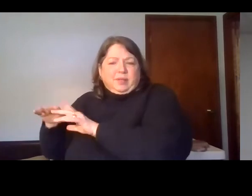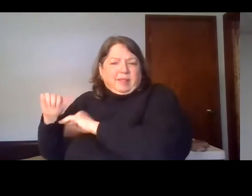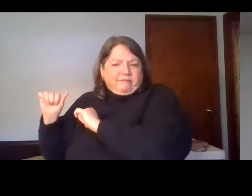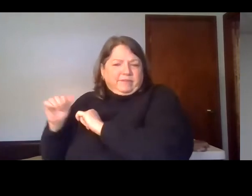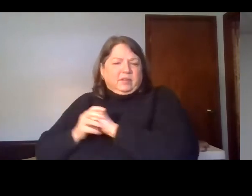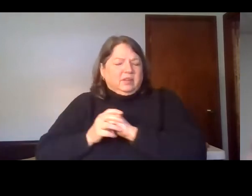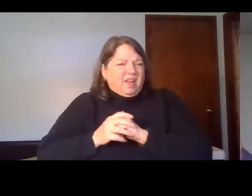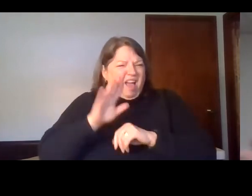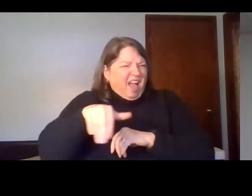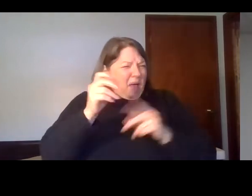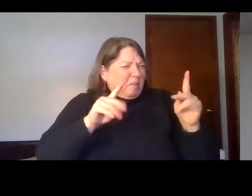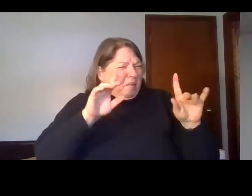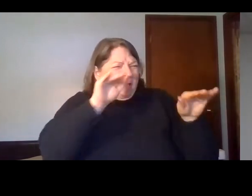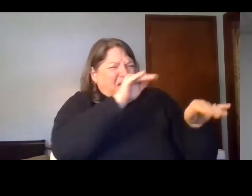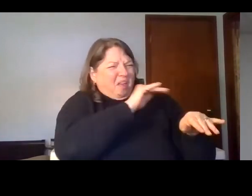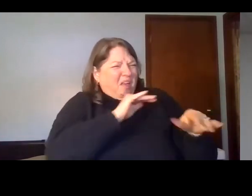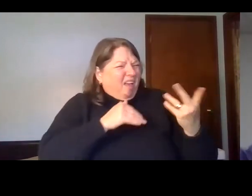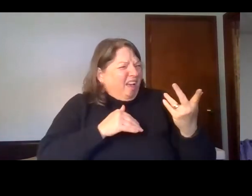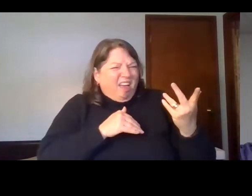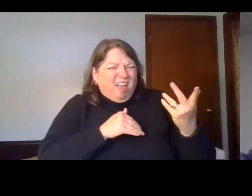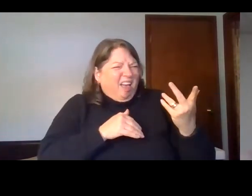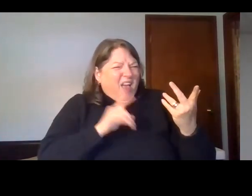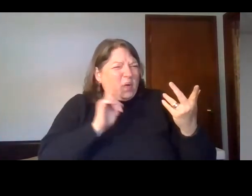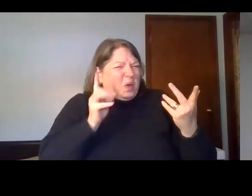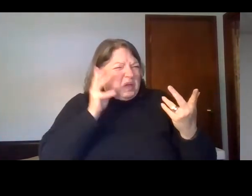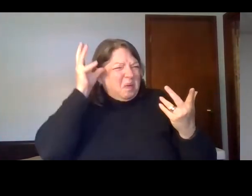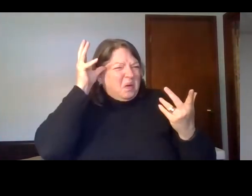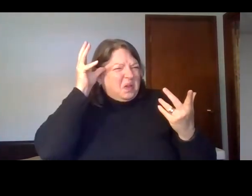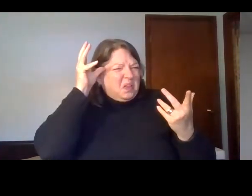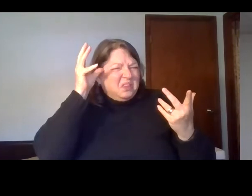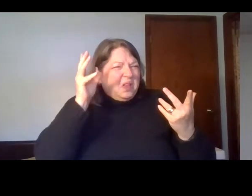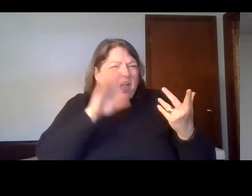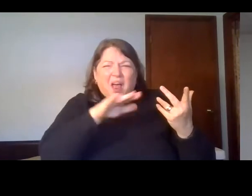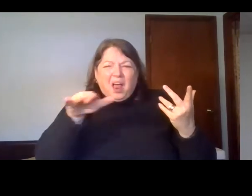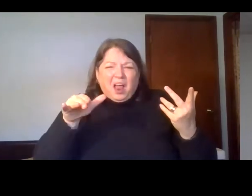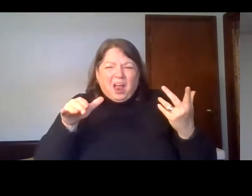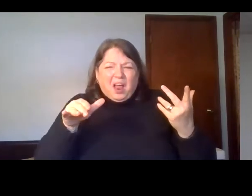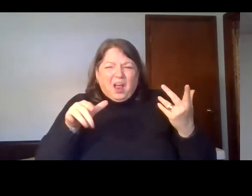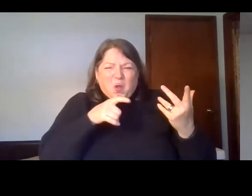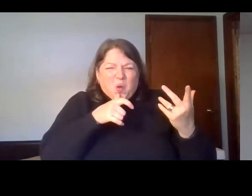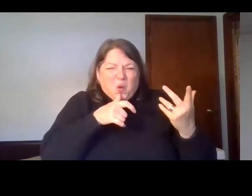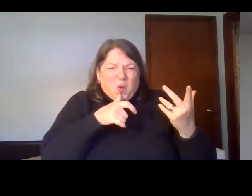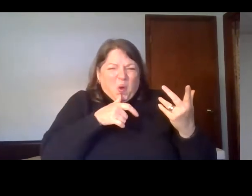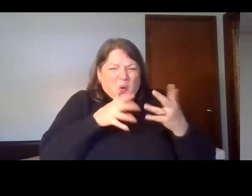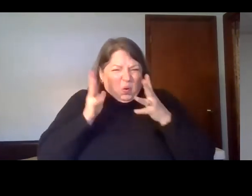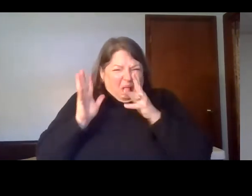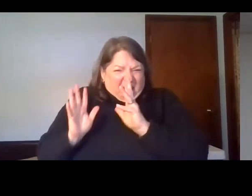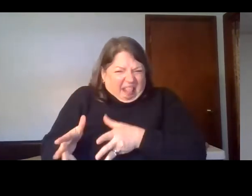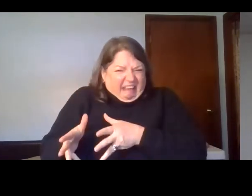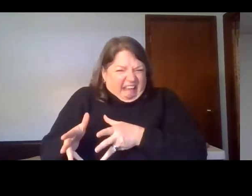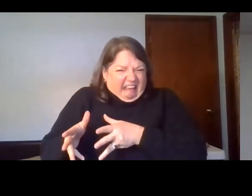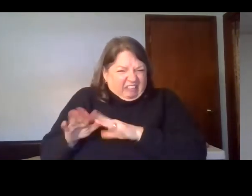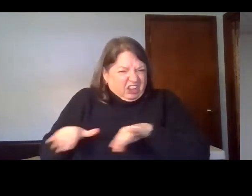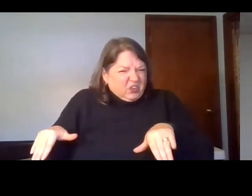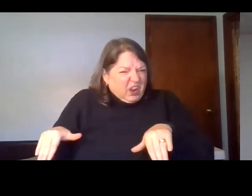were gone, people started asking questions within that room. We all knew each other all of a sudden. I wonder who would do that. What kind of a mother would